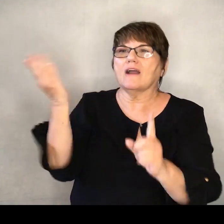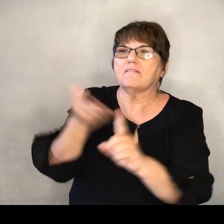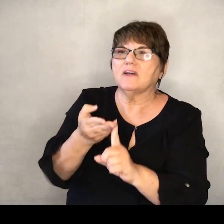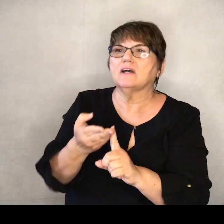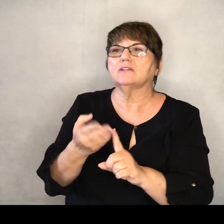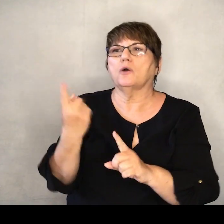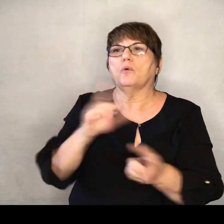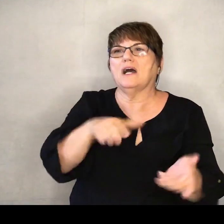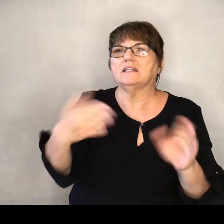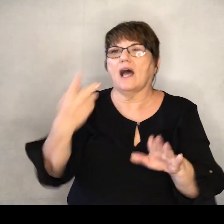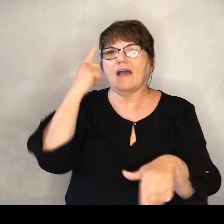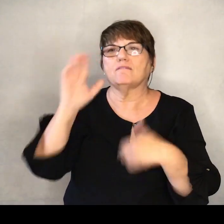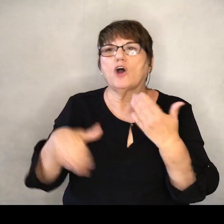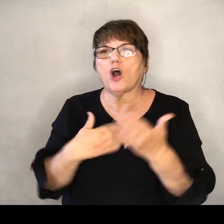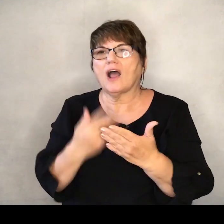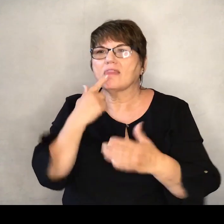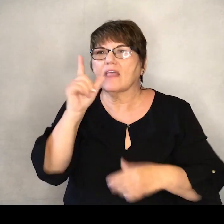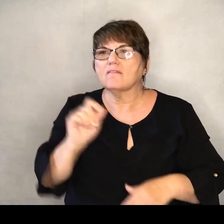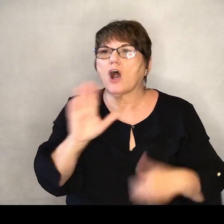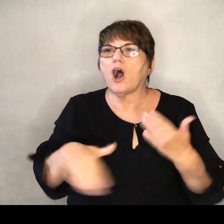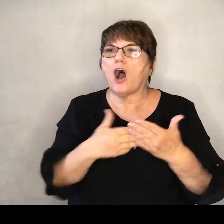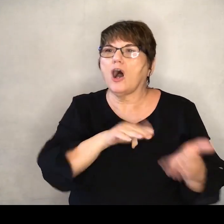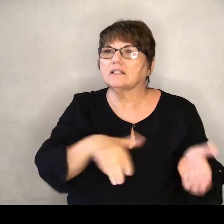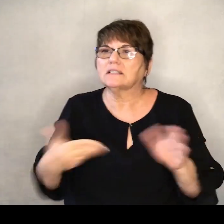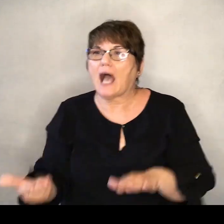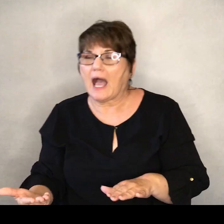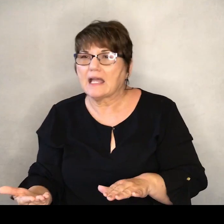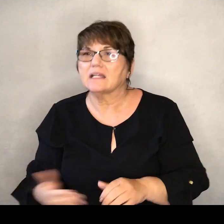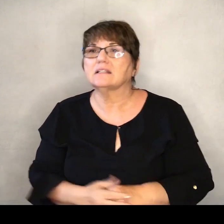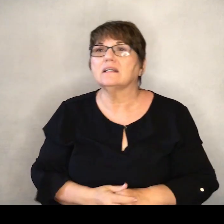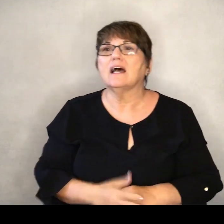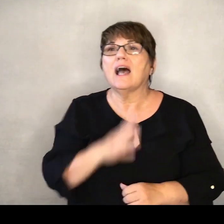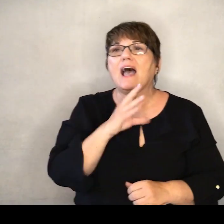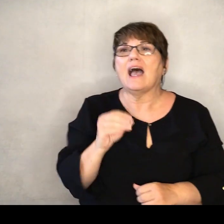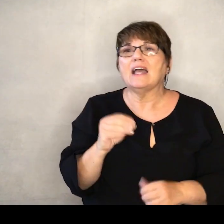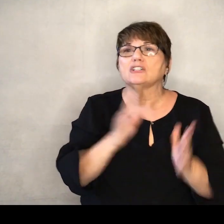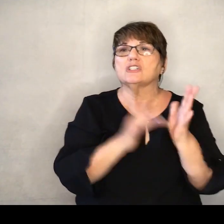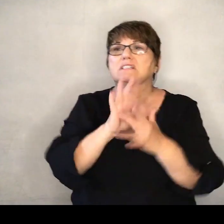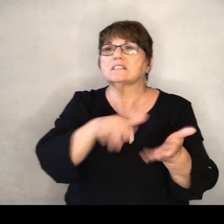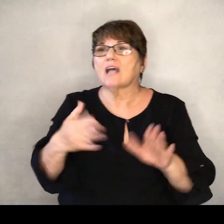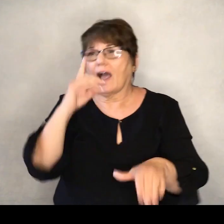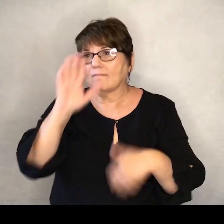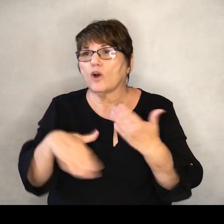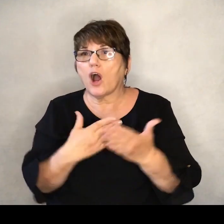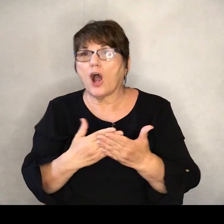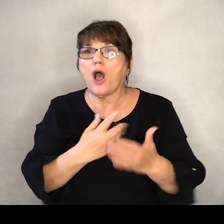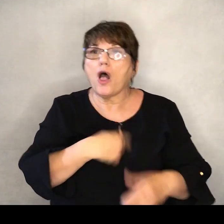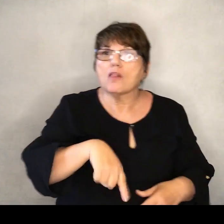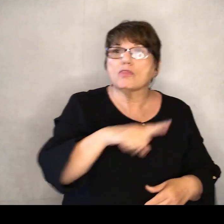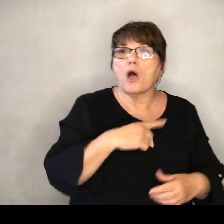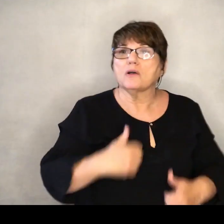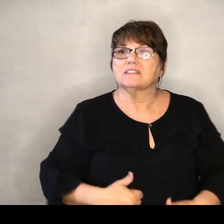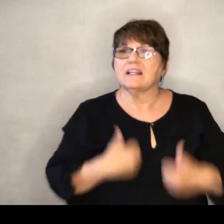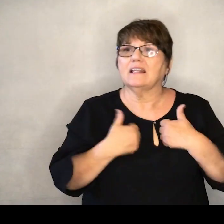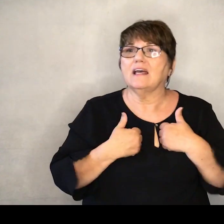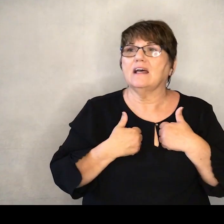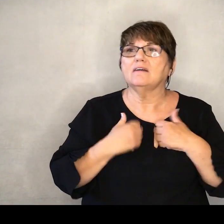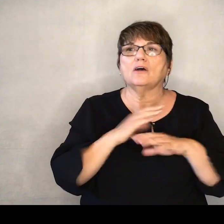are convinced that one died for all. And therefore all died. And he died for all. That those who live should